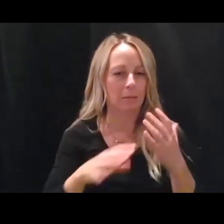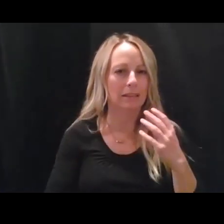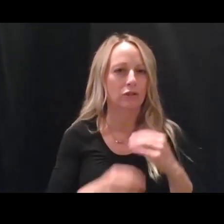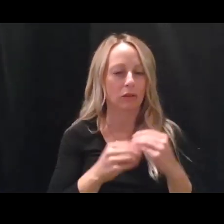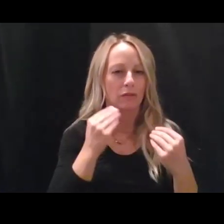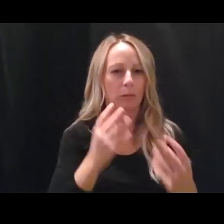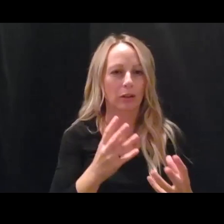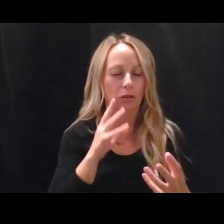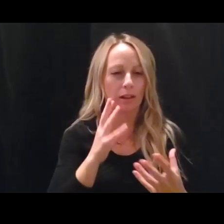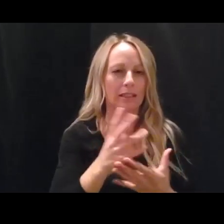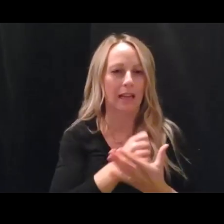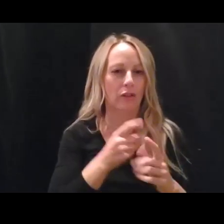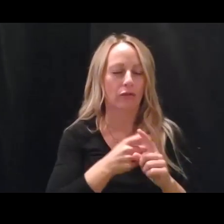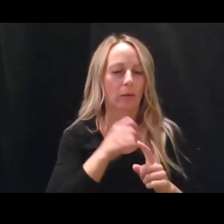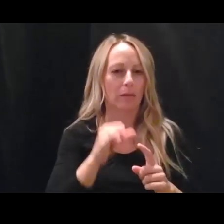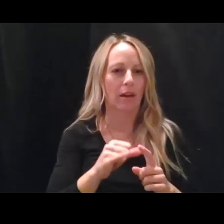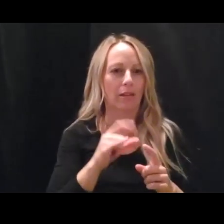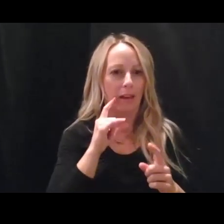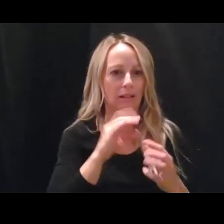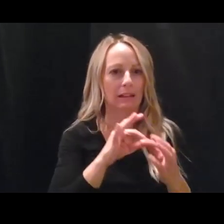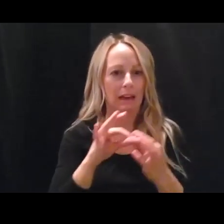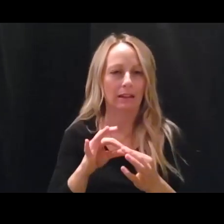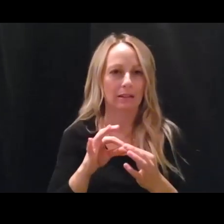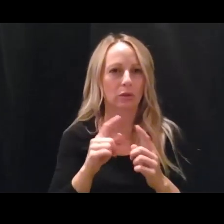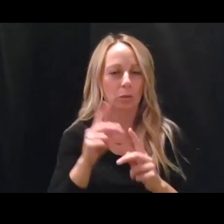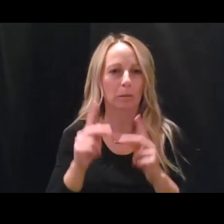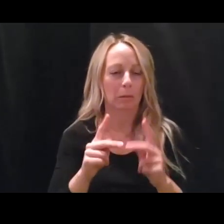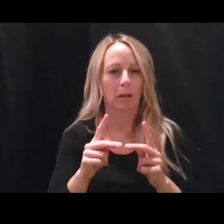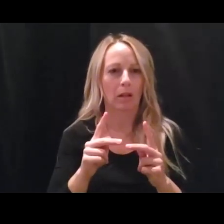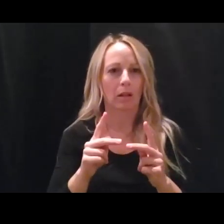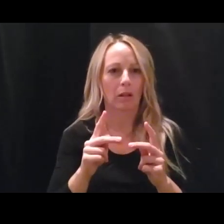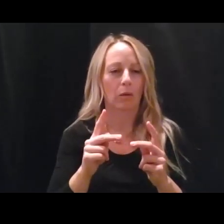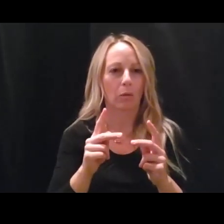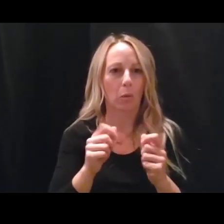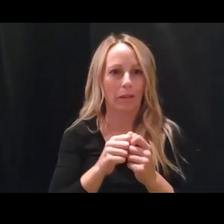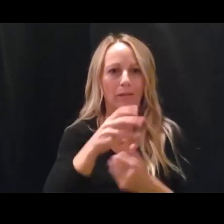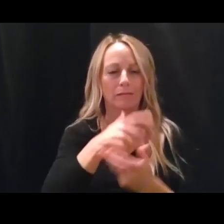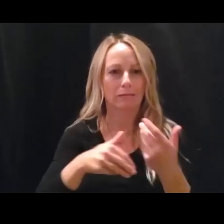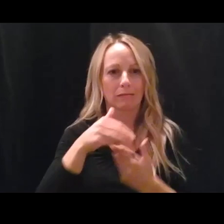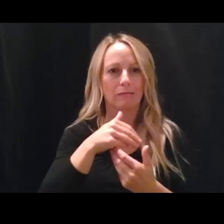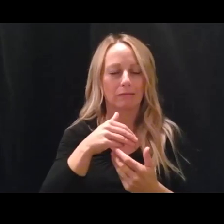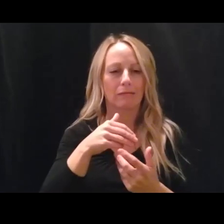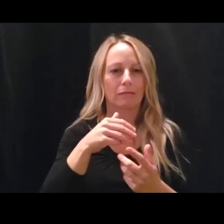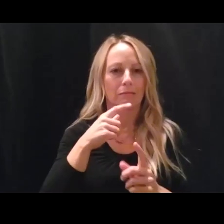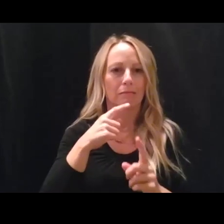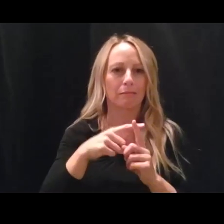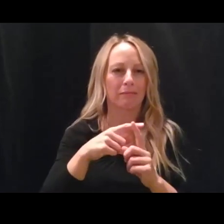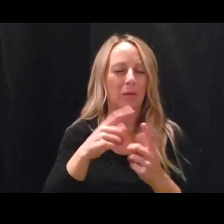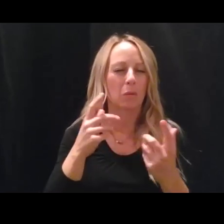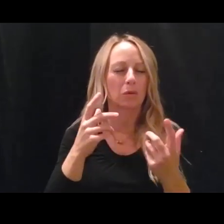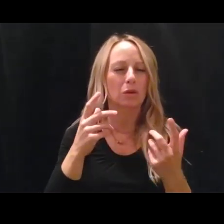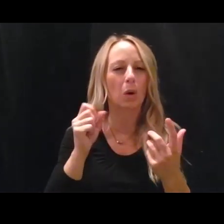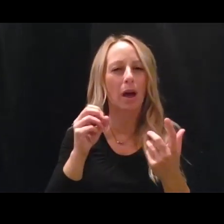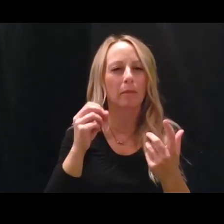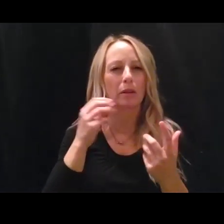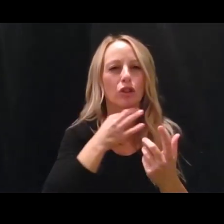gathered from that, that connects to some cases who may end up having symptoms and things like that. Can you give some further explanation about what it means for